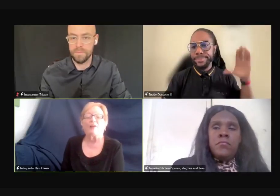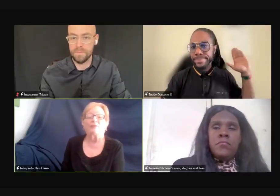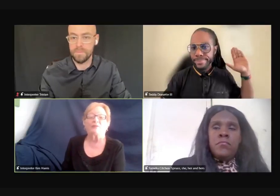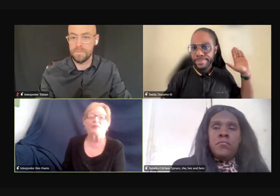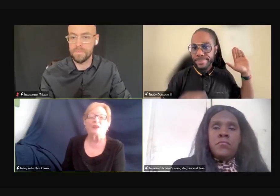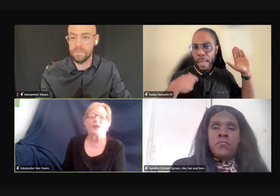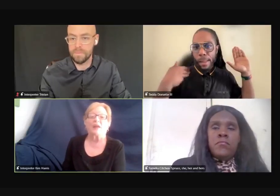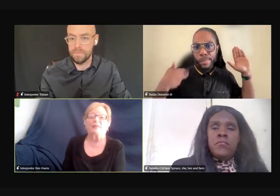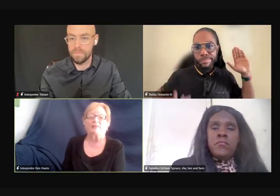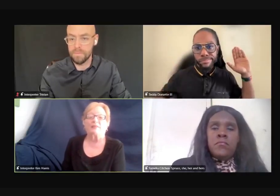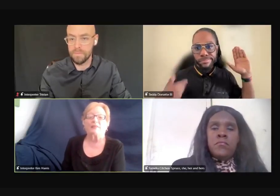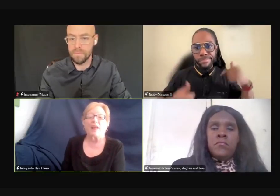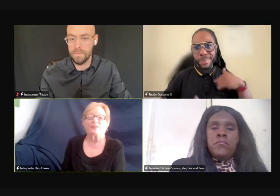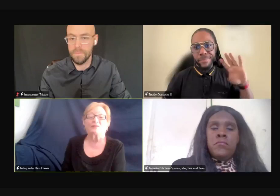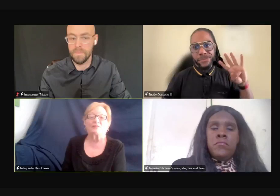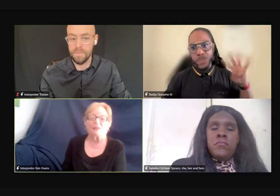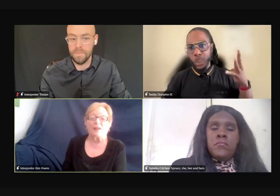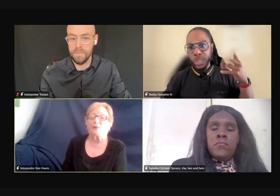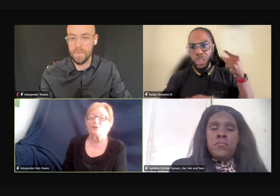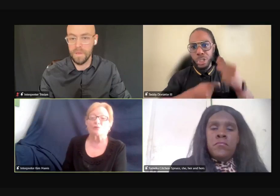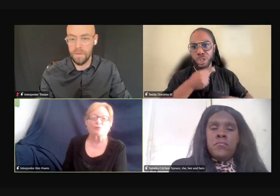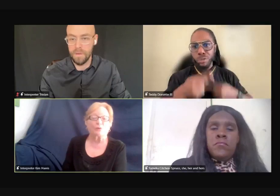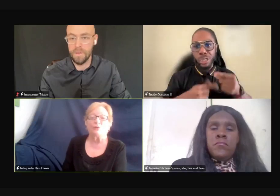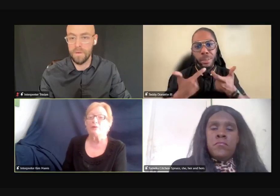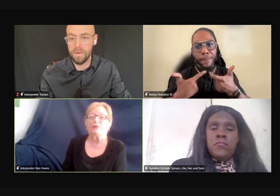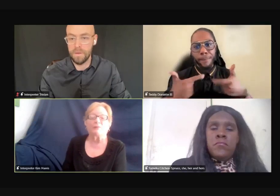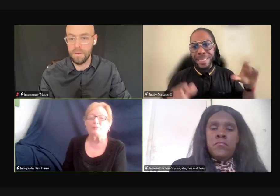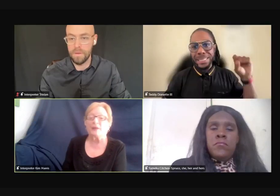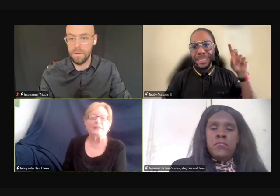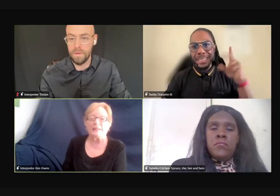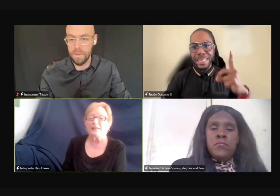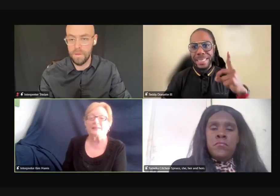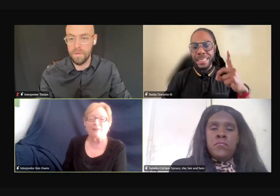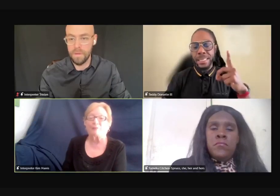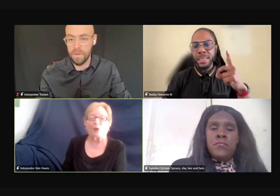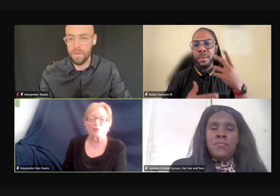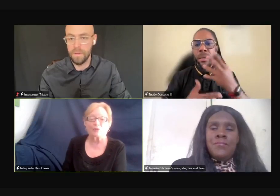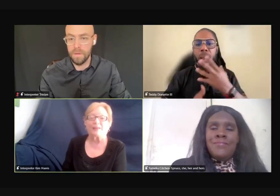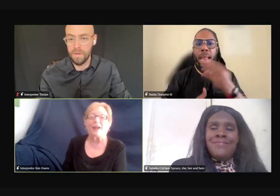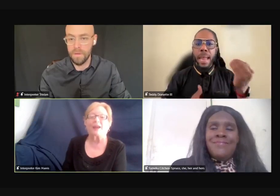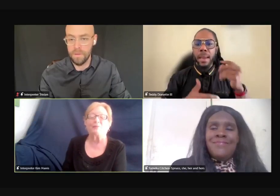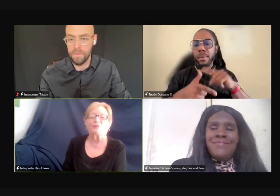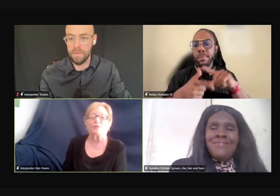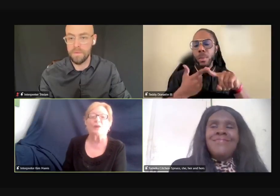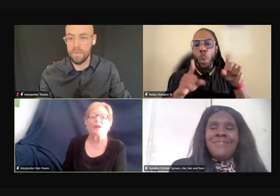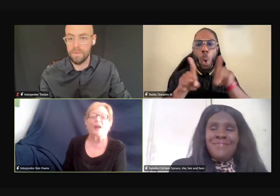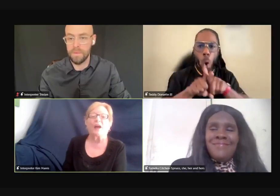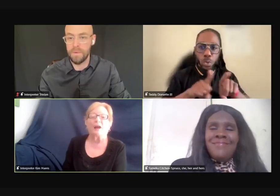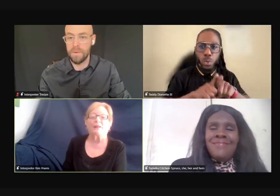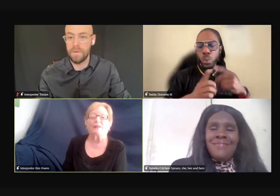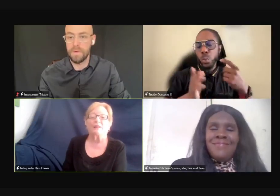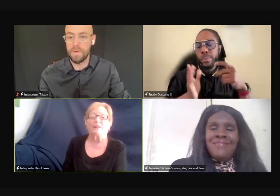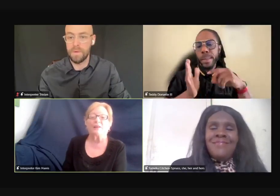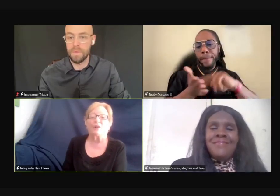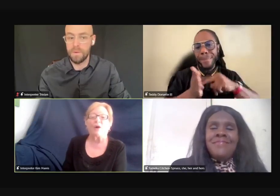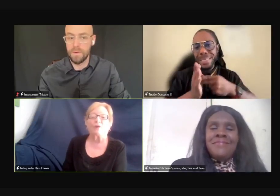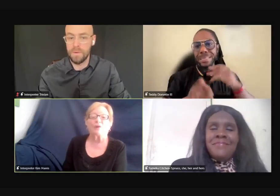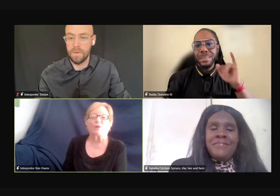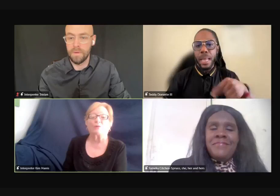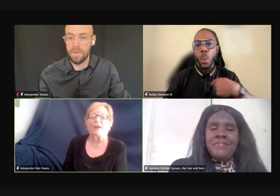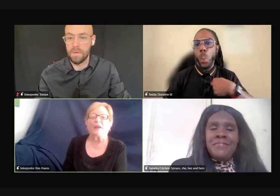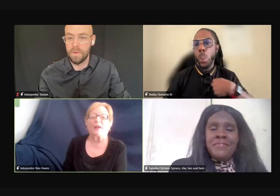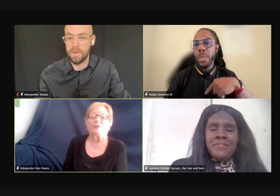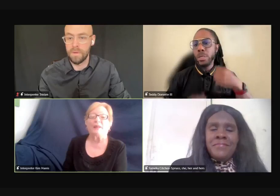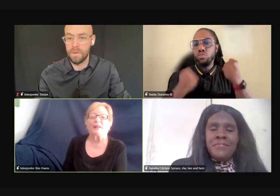are deaf and such. And that's, that's, I'm a true big D deaf person, I'm true, you know,